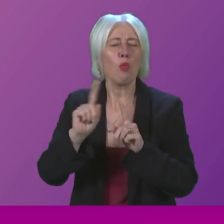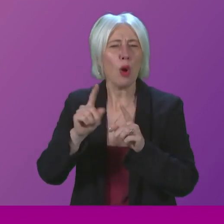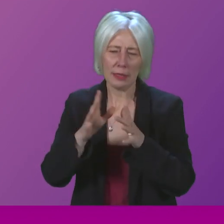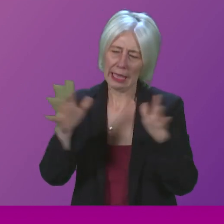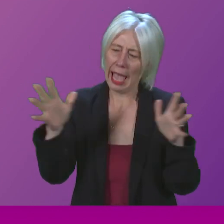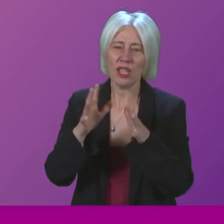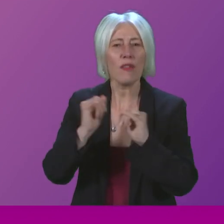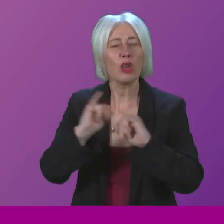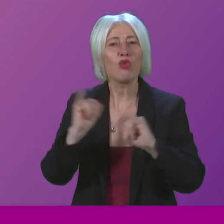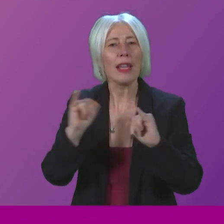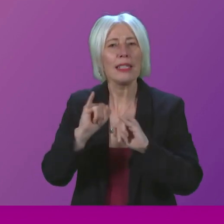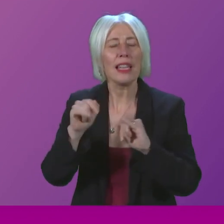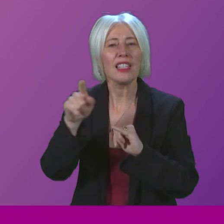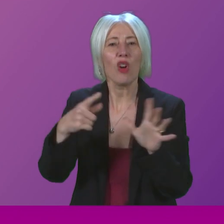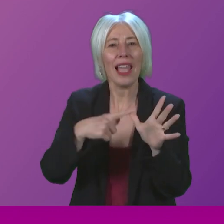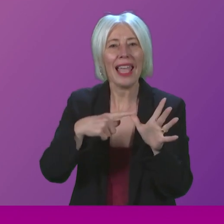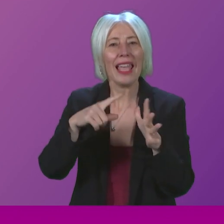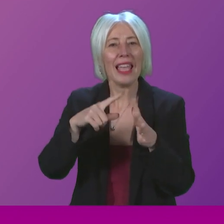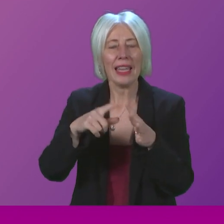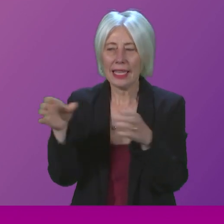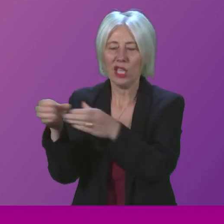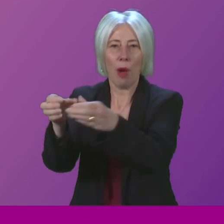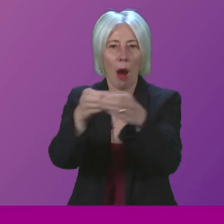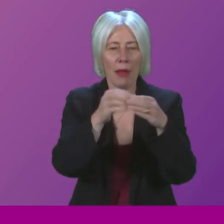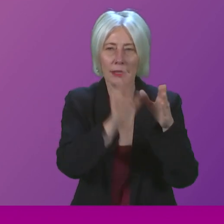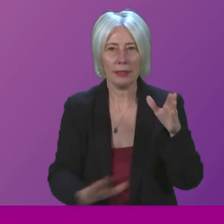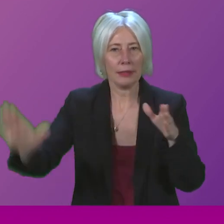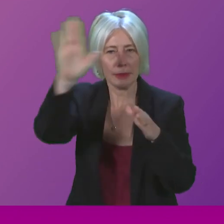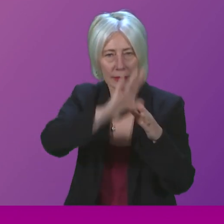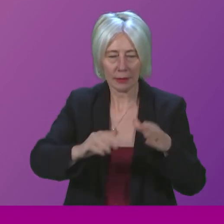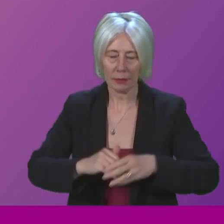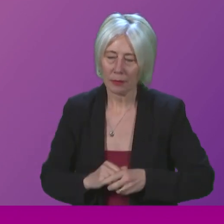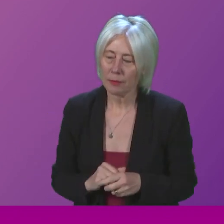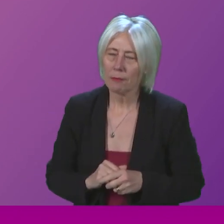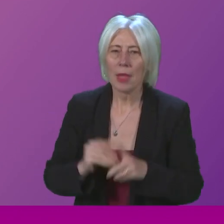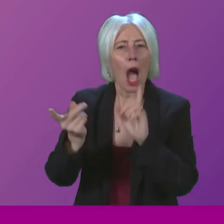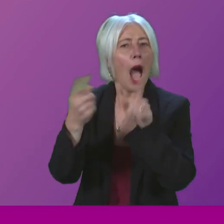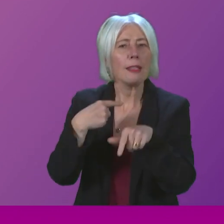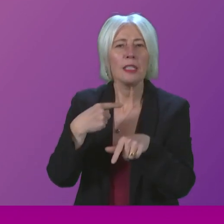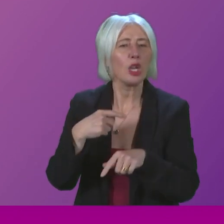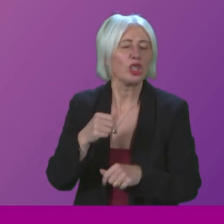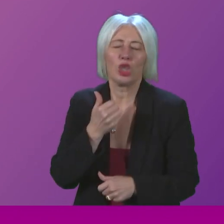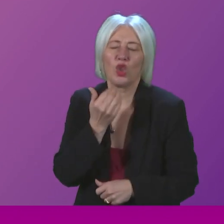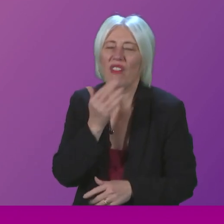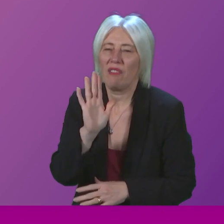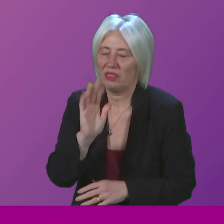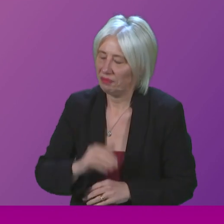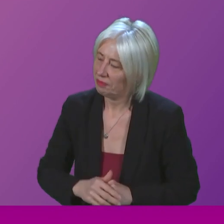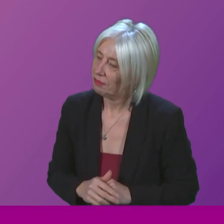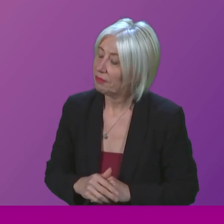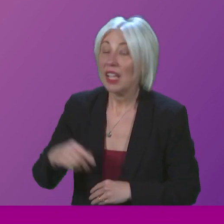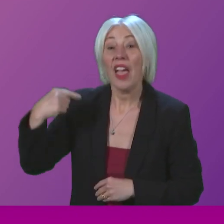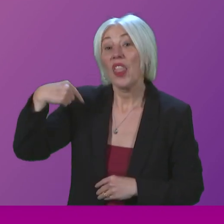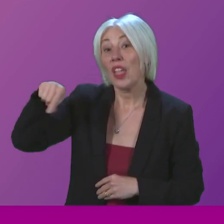across Scotland's accident and emergency departments. The answers were not good enough. This week,